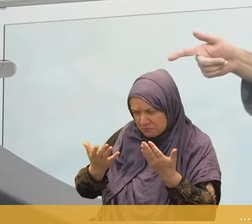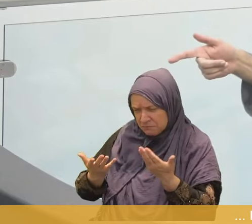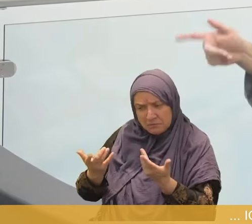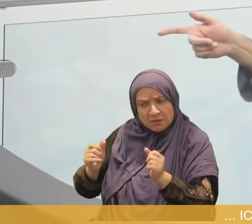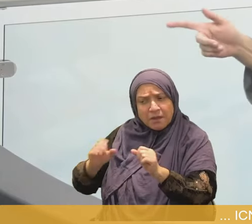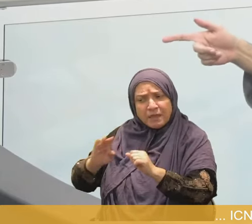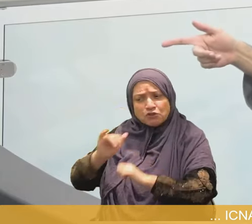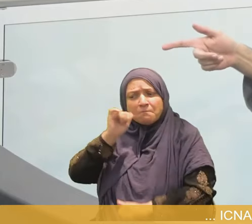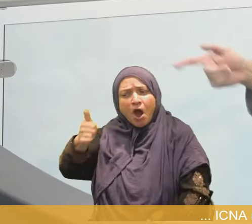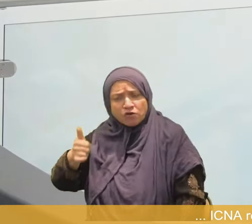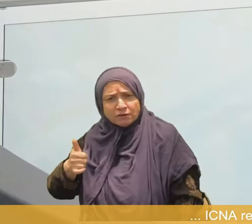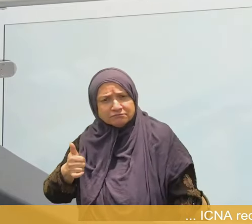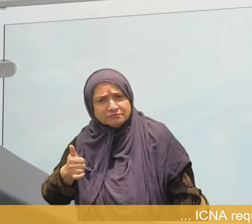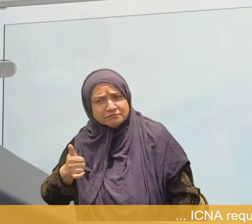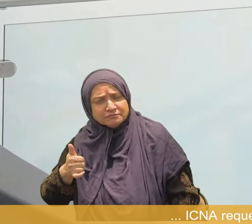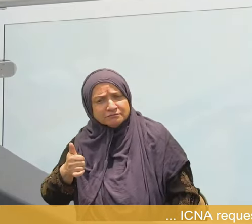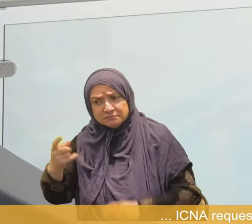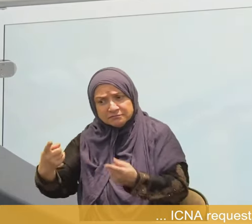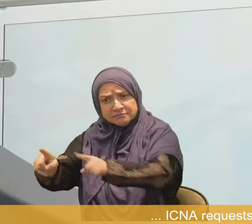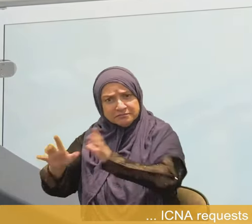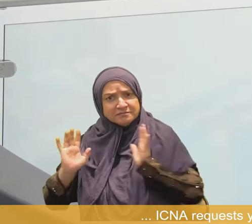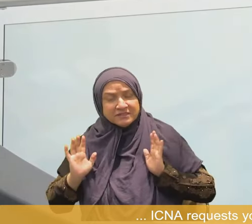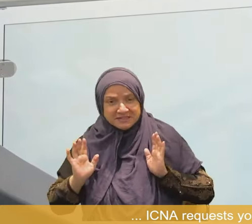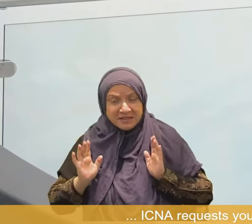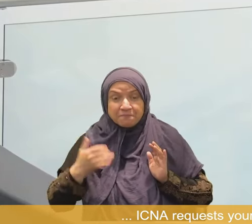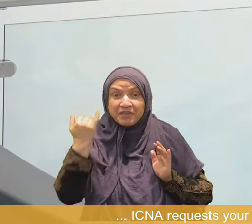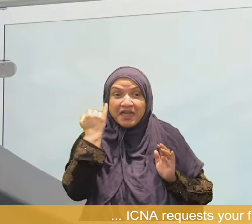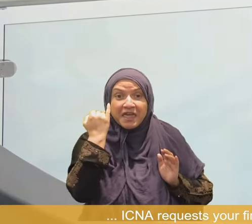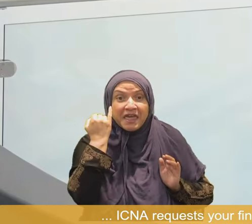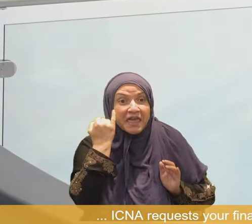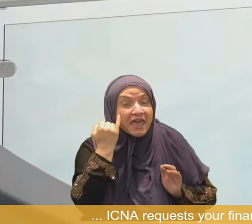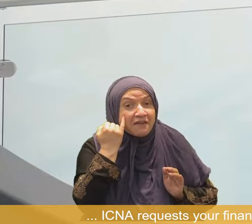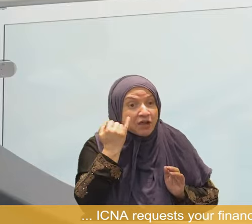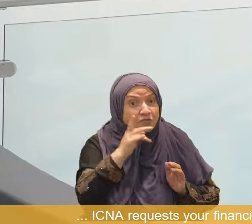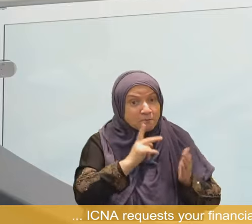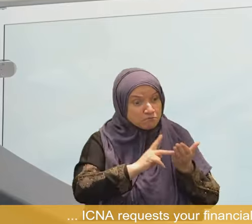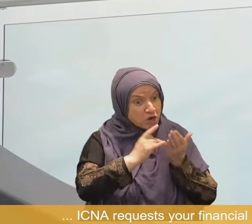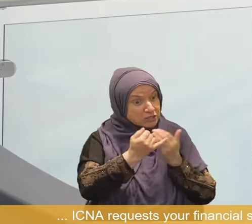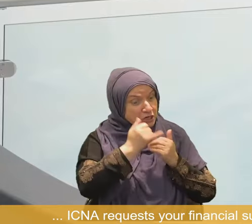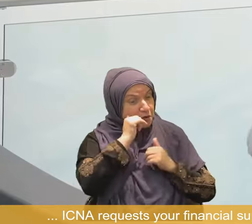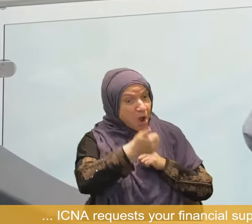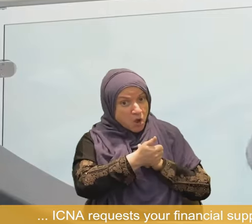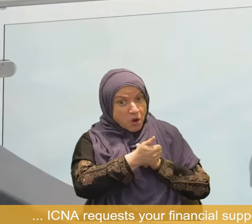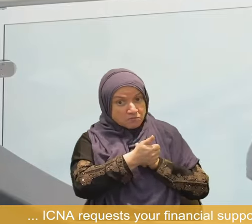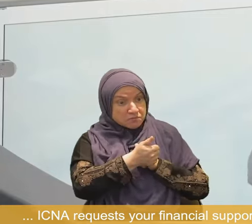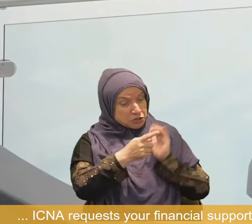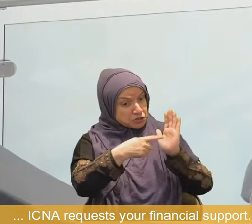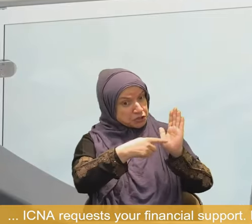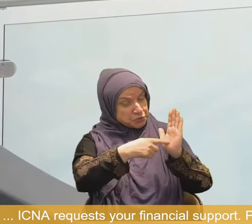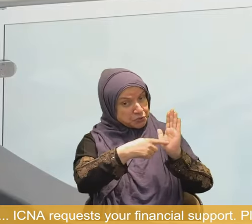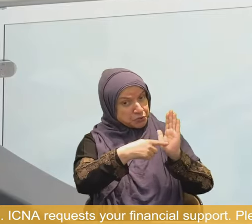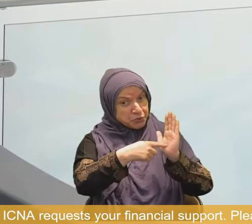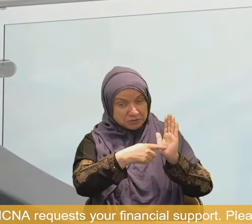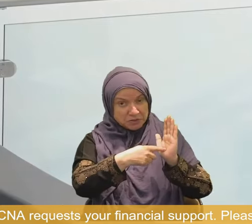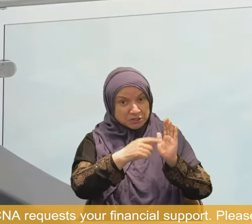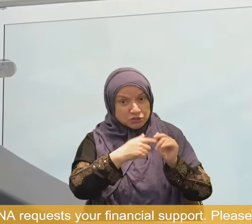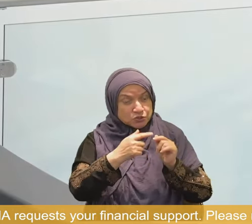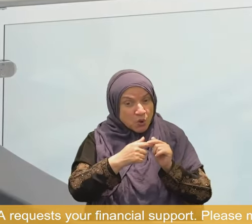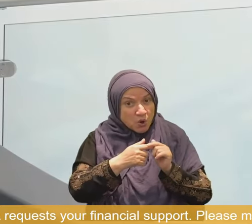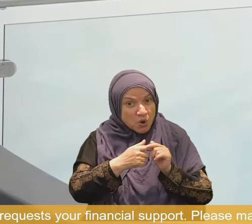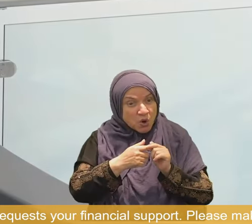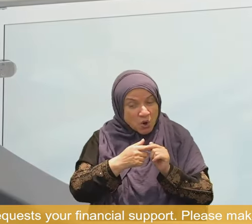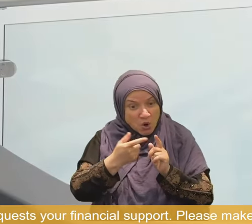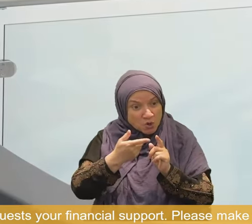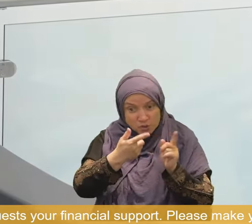project deadline tomorrow, you will have a sleepless night. Right? Day of Judgment, your accountability is as close as